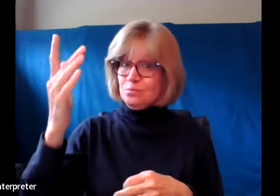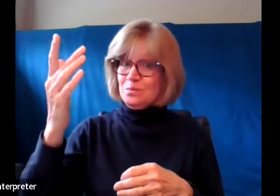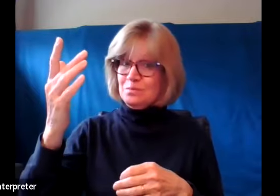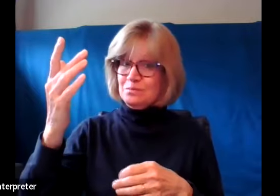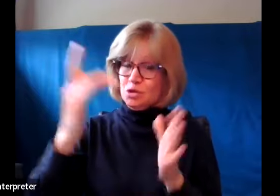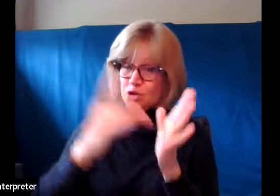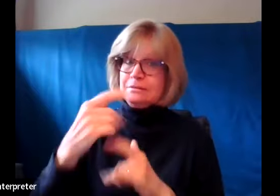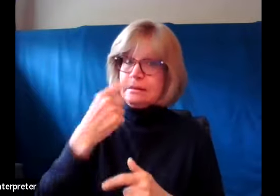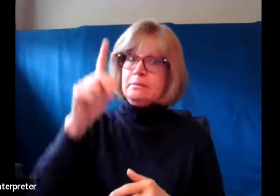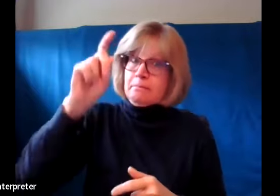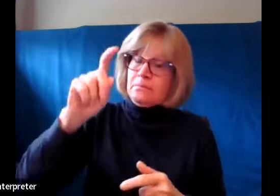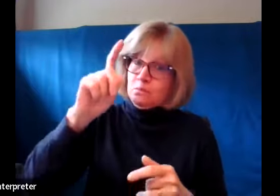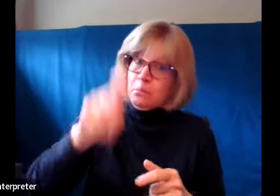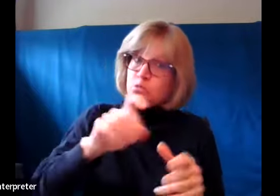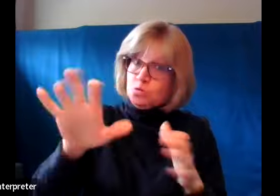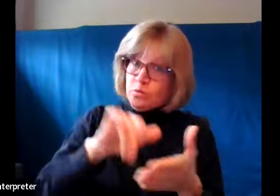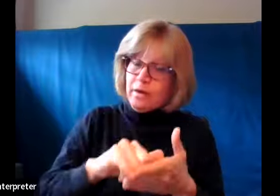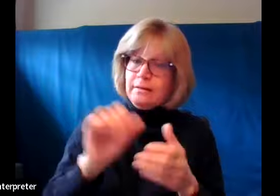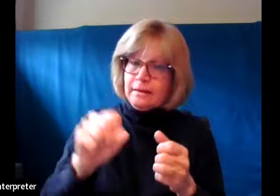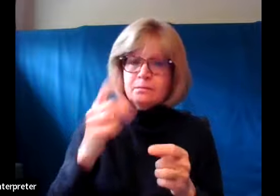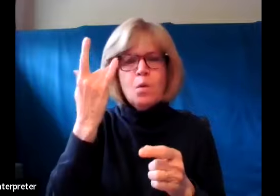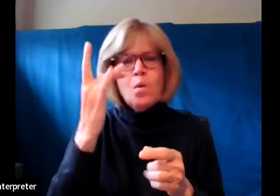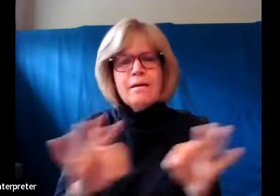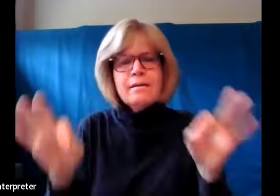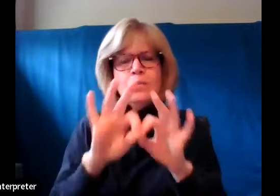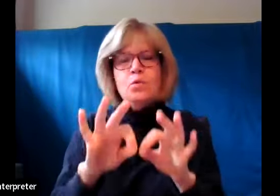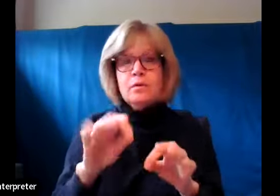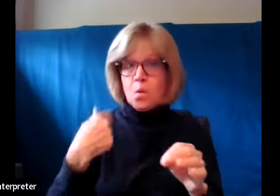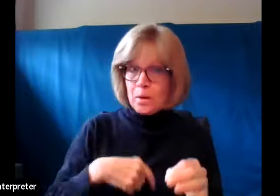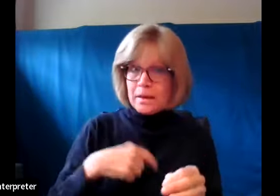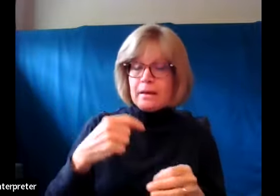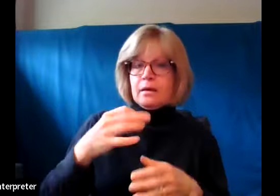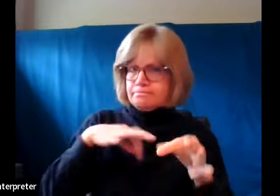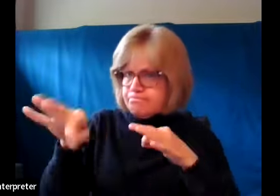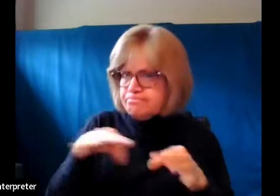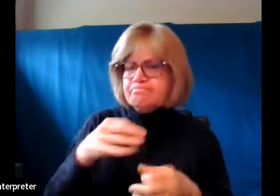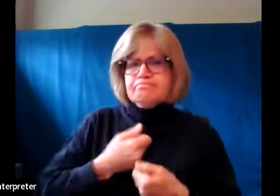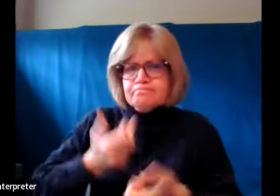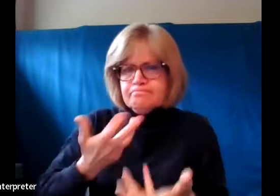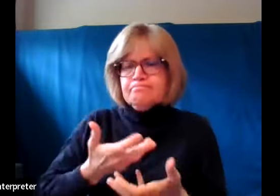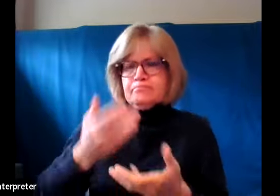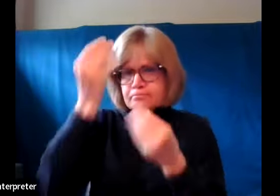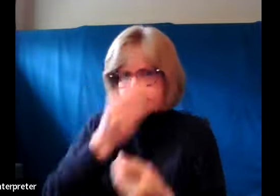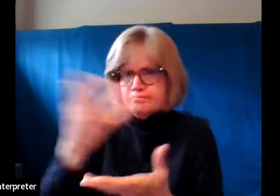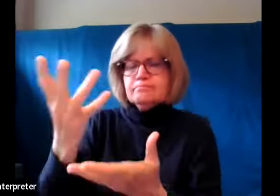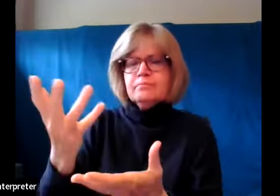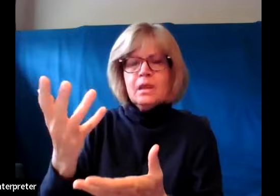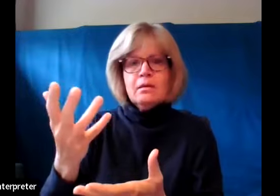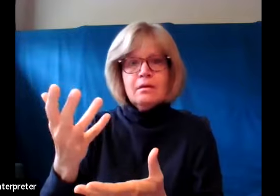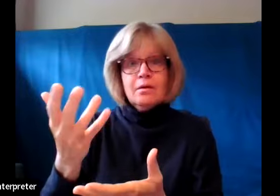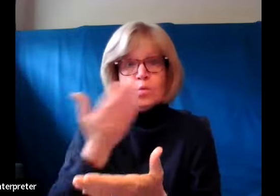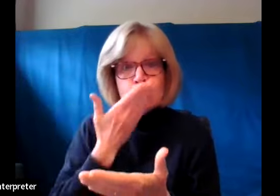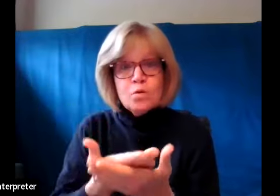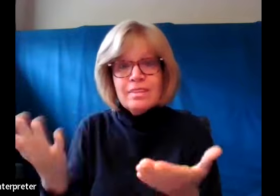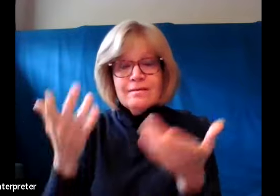It's important because we provide a witness, good things can happen. We can bring about a piece of God's kingdom